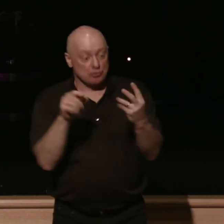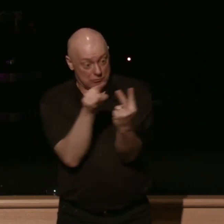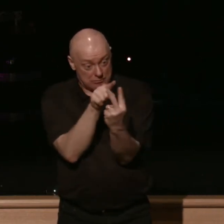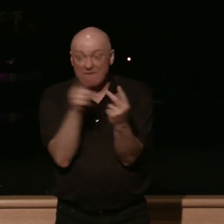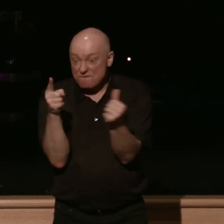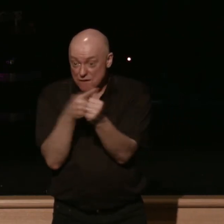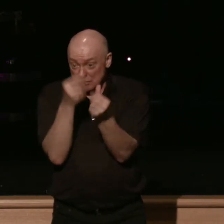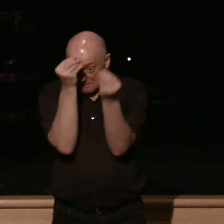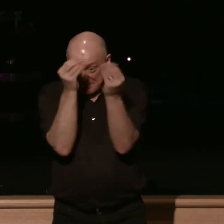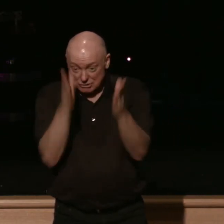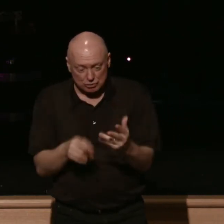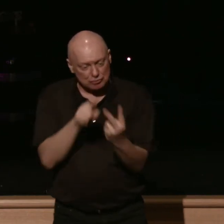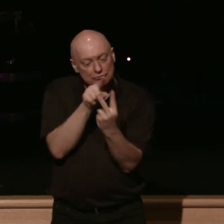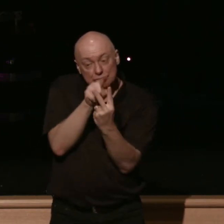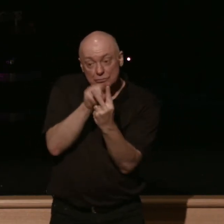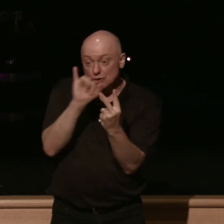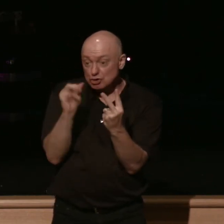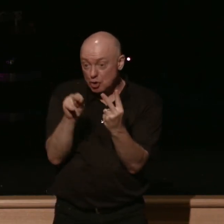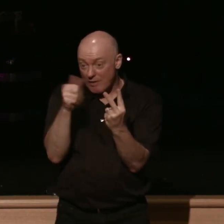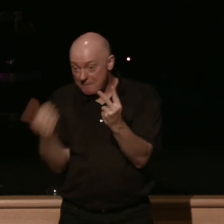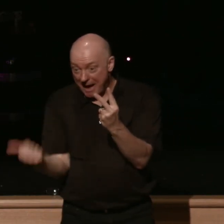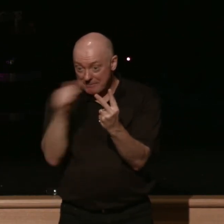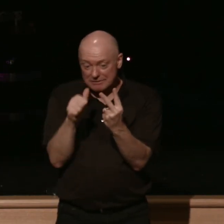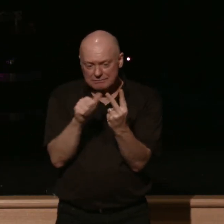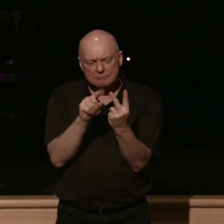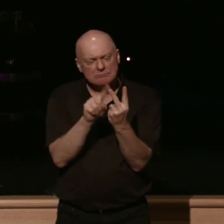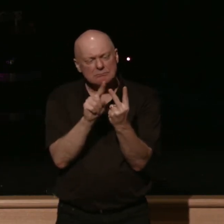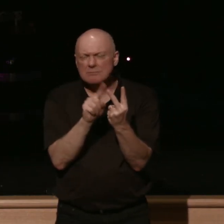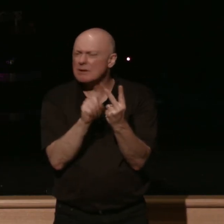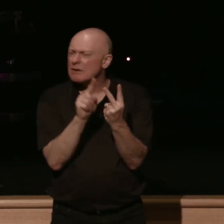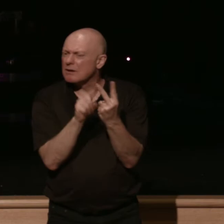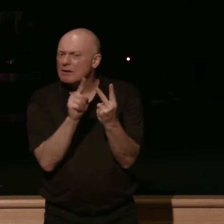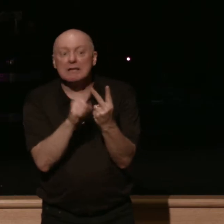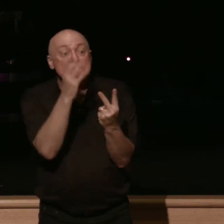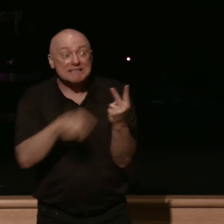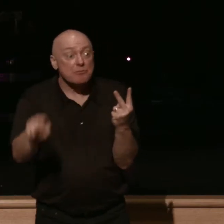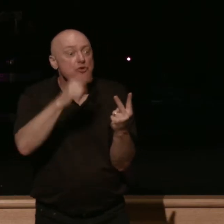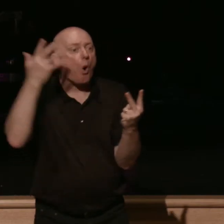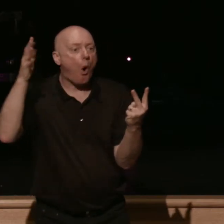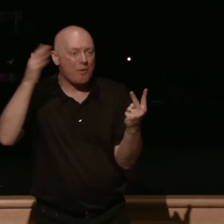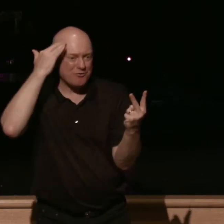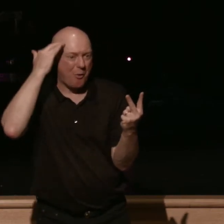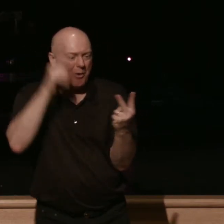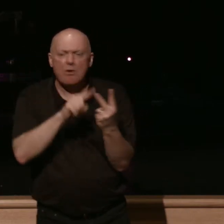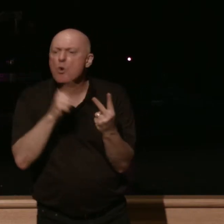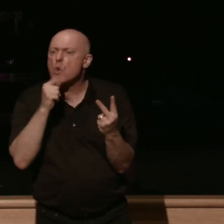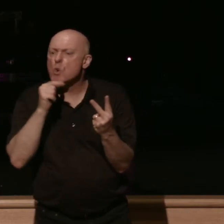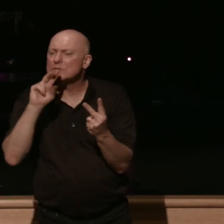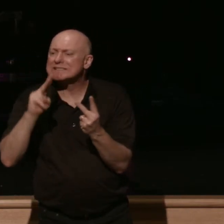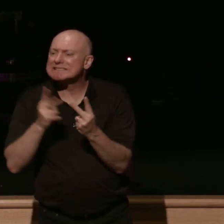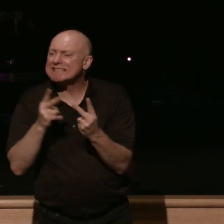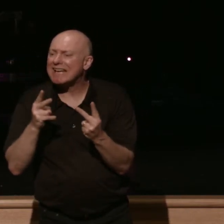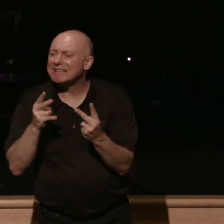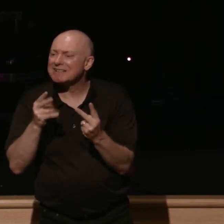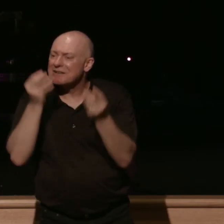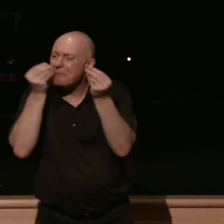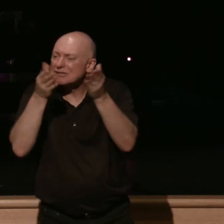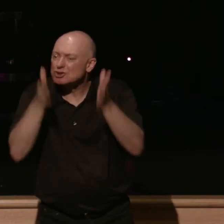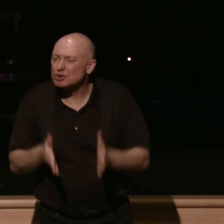was john the baptist the question that some of you have already answered is who's the second guy who's messenger number two